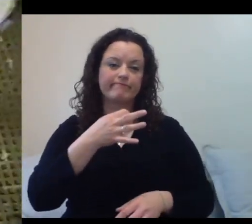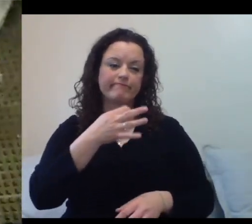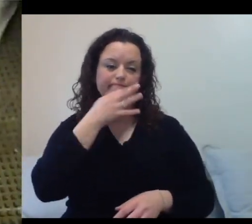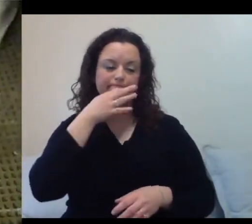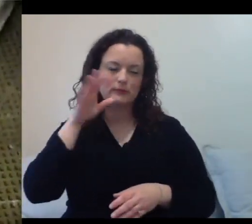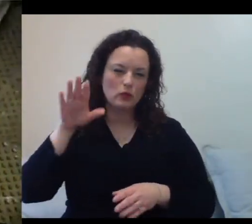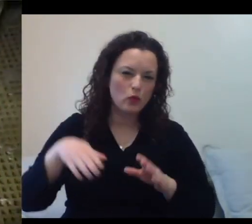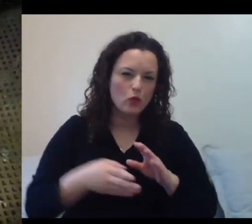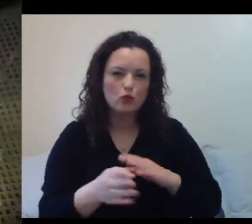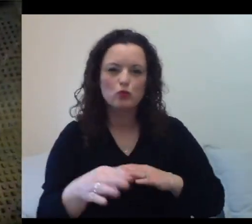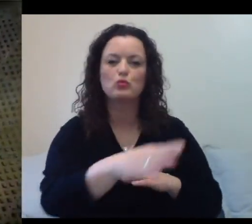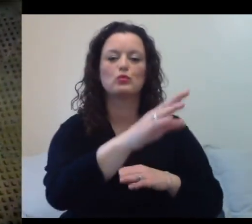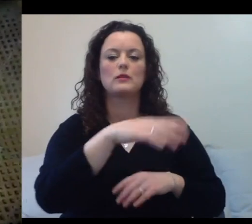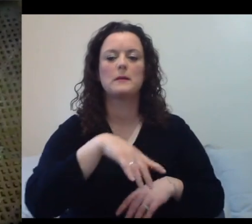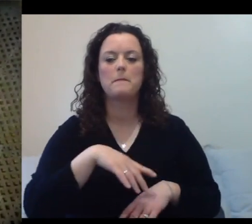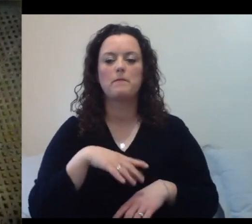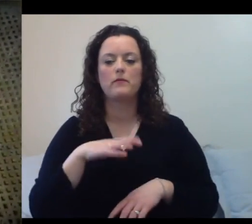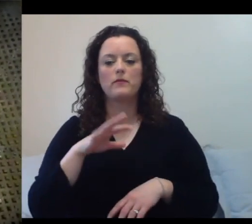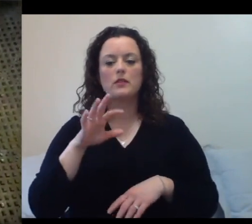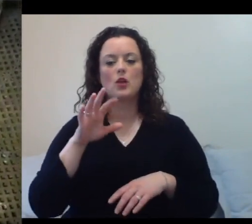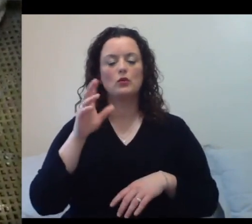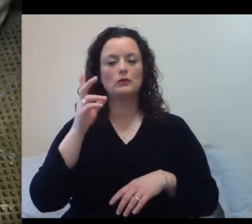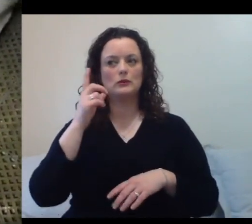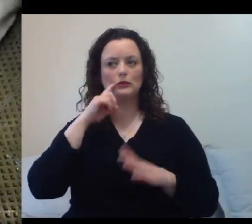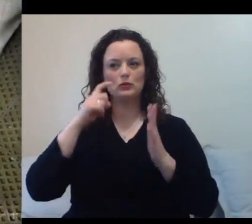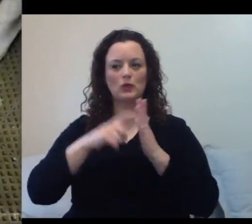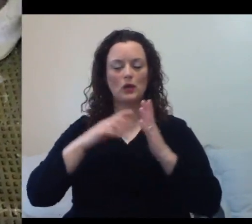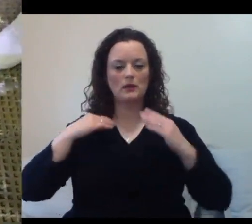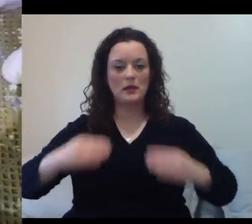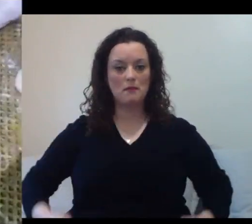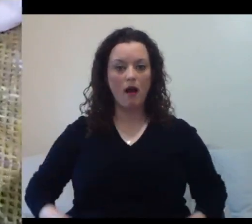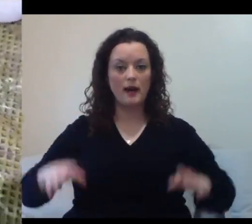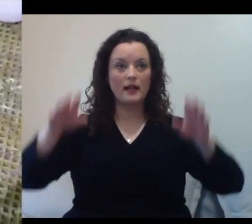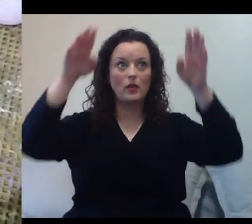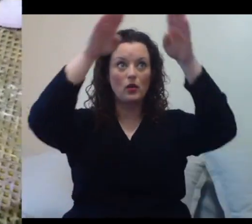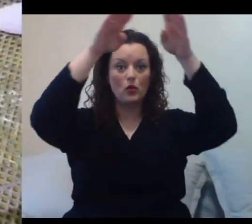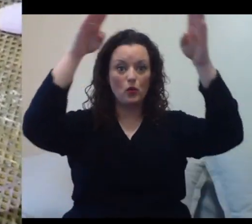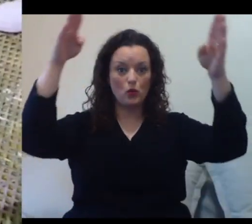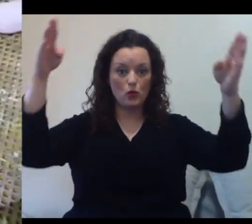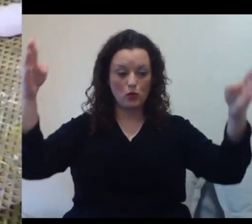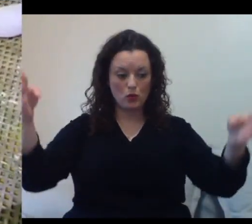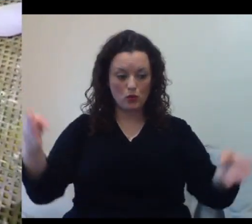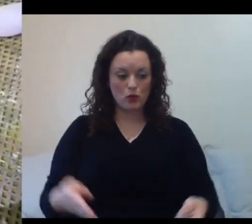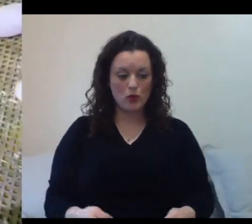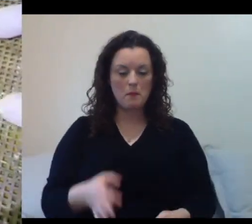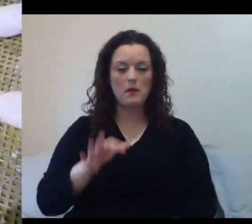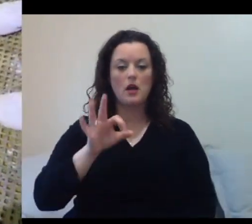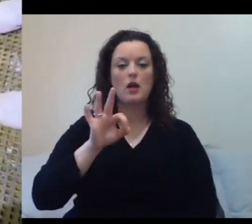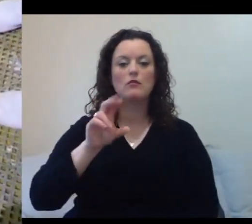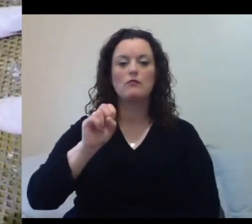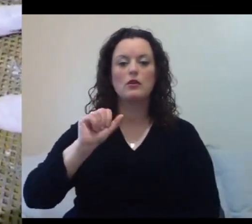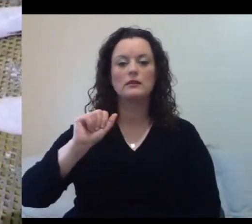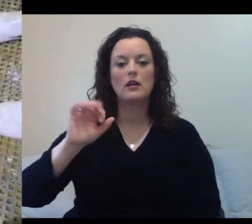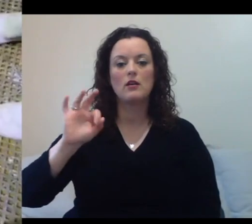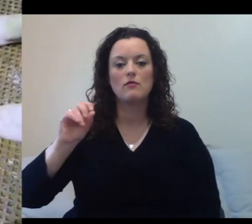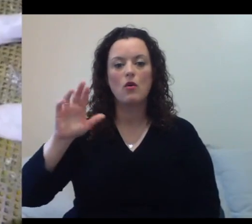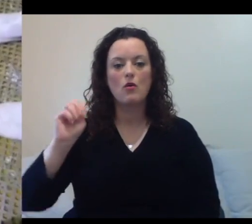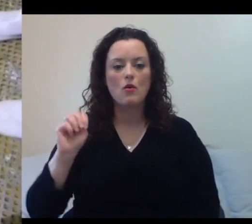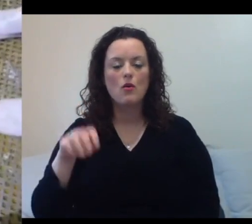in the middle. You're tapered at the head. You're tapered at the tail. Basically, it's kind of like a football. So a football is aerodynamic. A penguin is what we